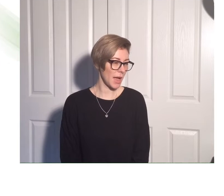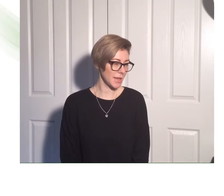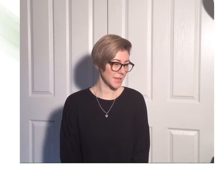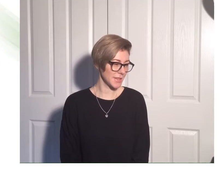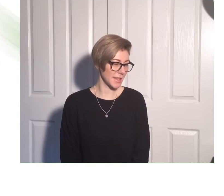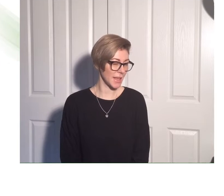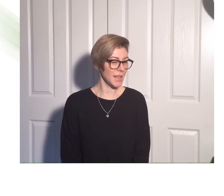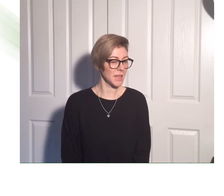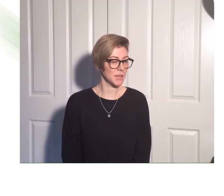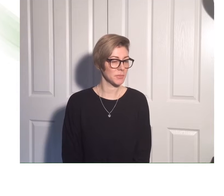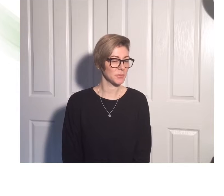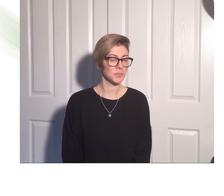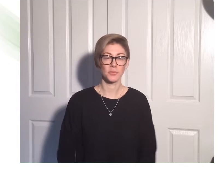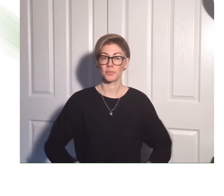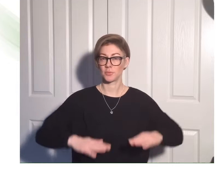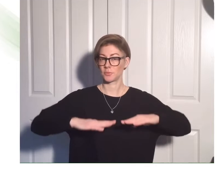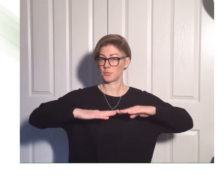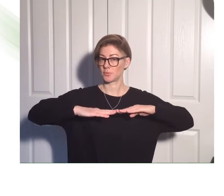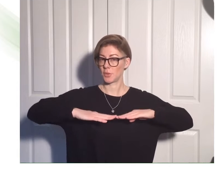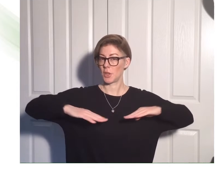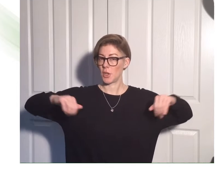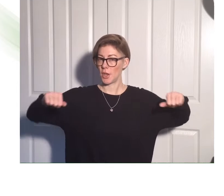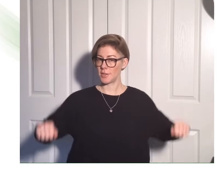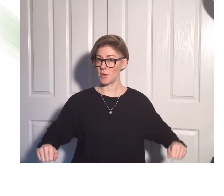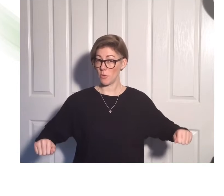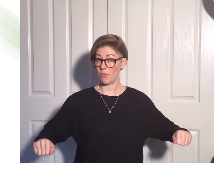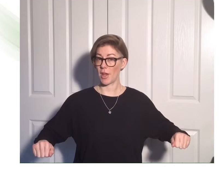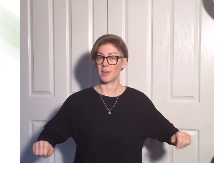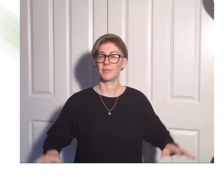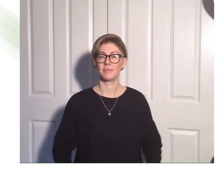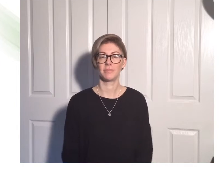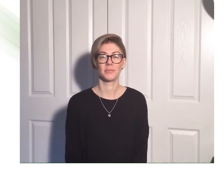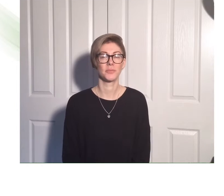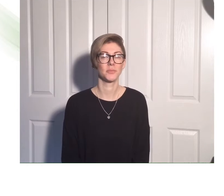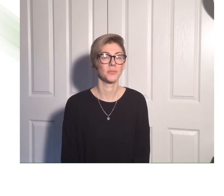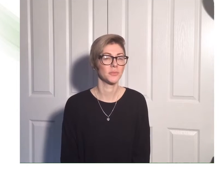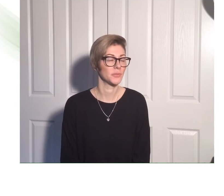So I can see a sofa.